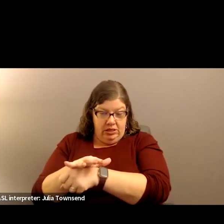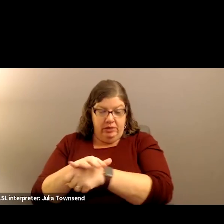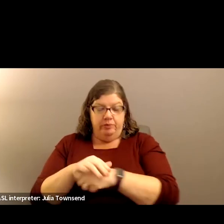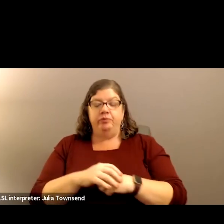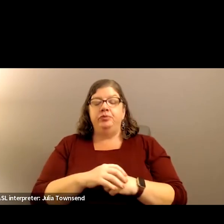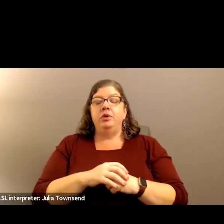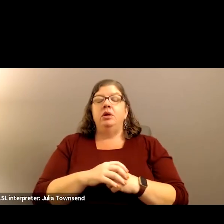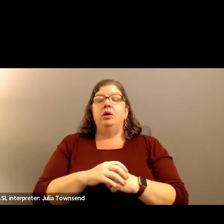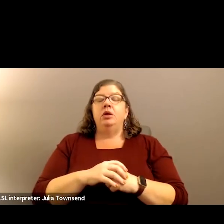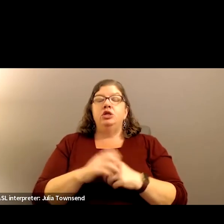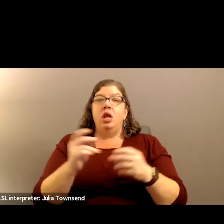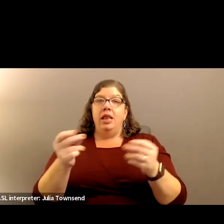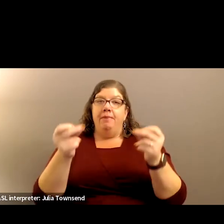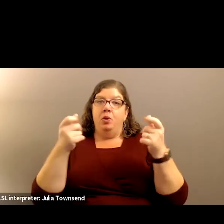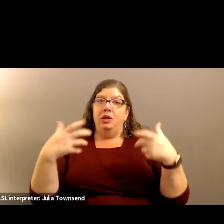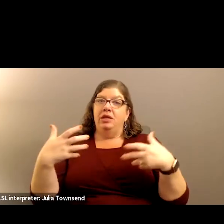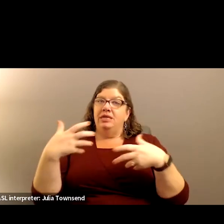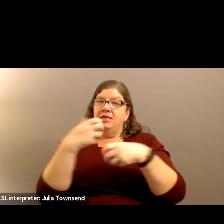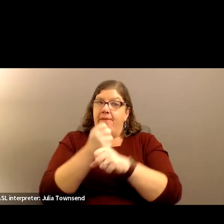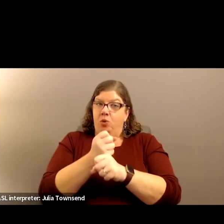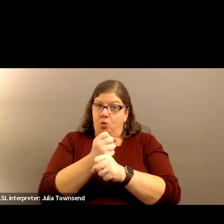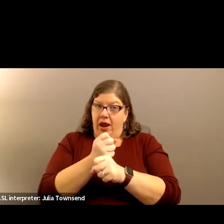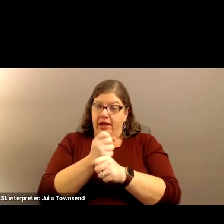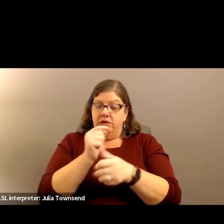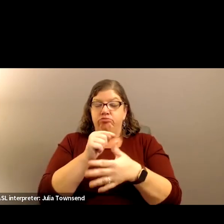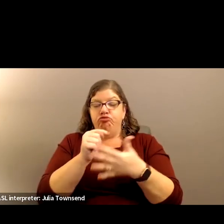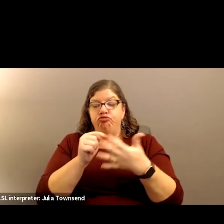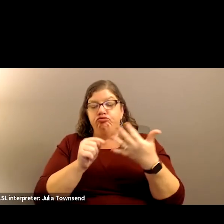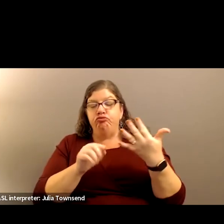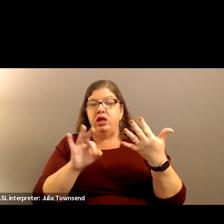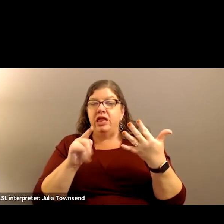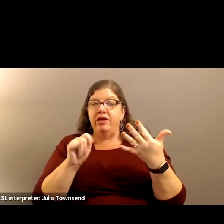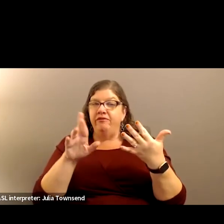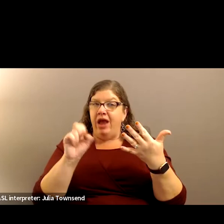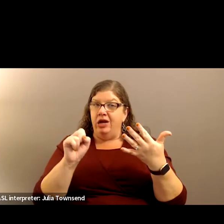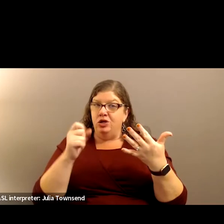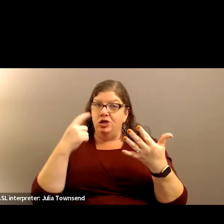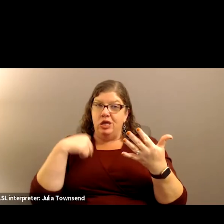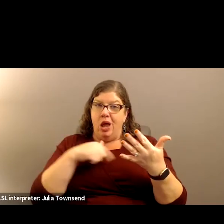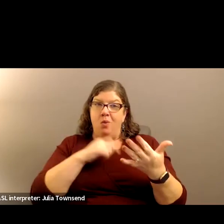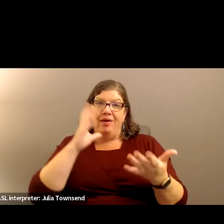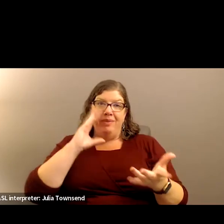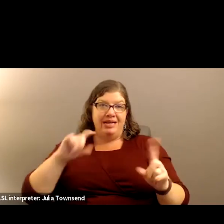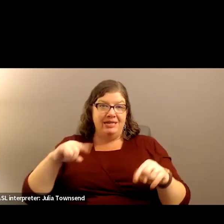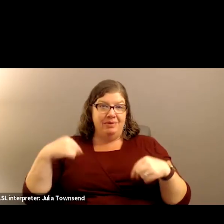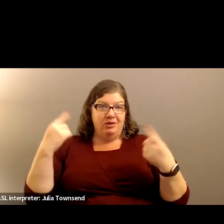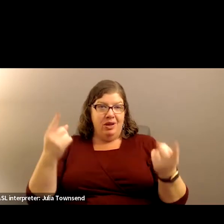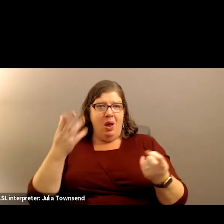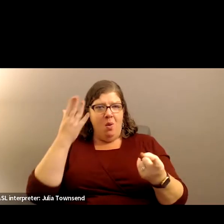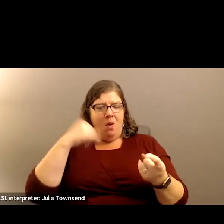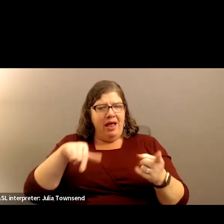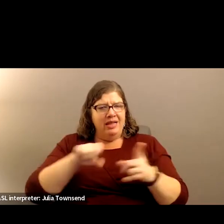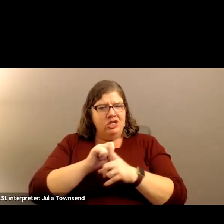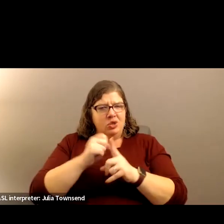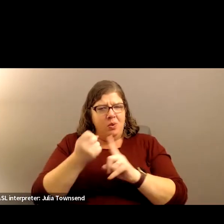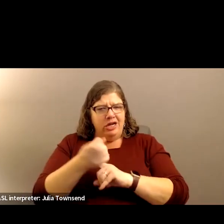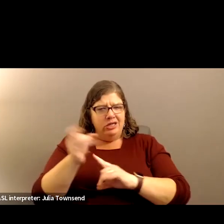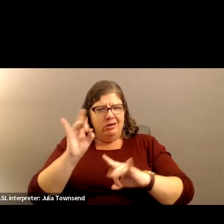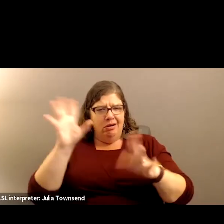quickly summarize the factors that we're up against and why we're seeing this dire circumstance.